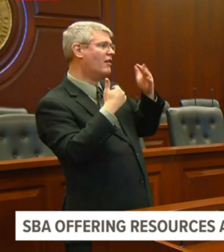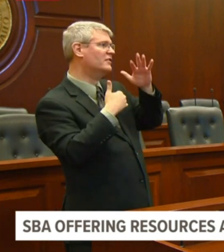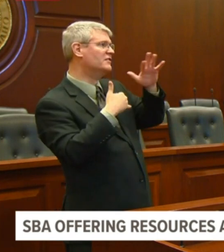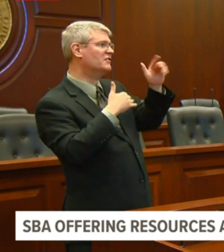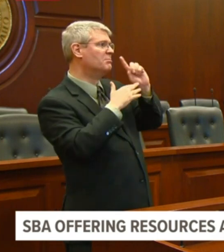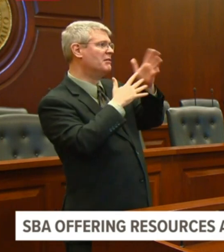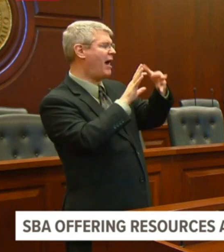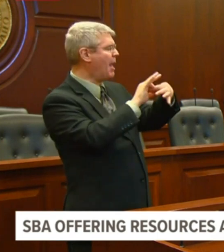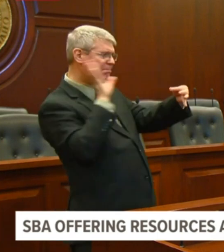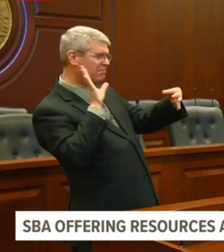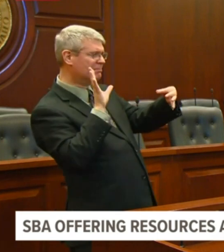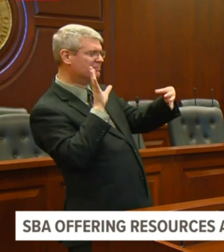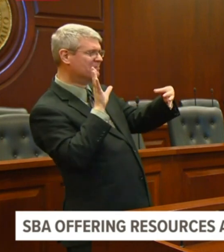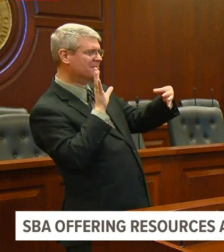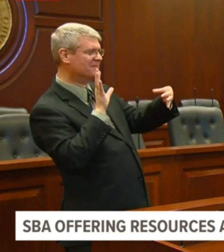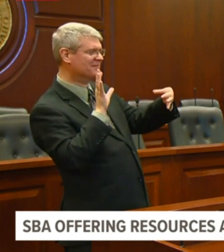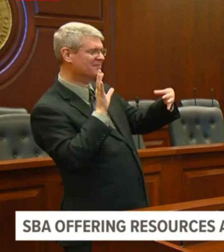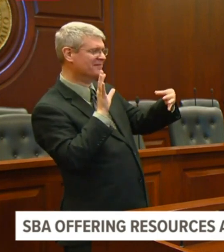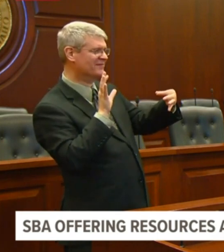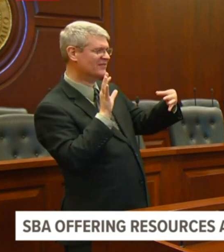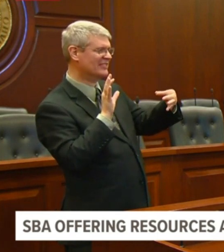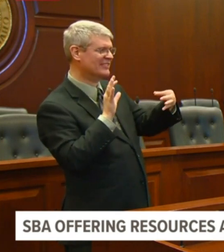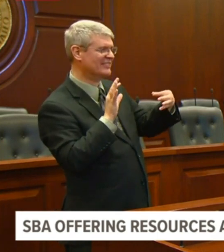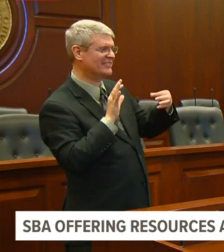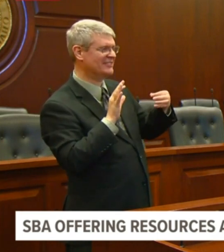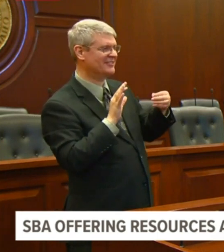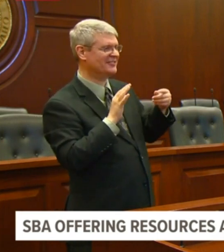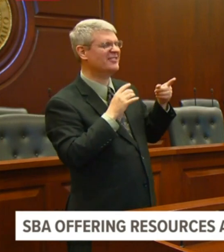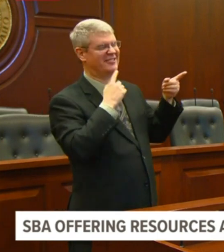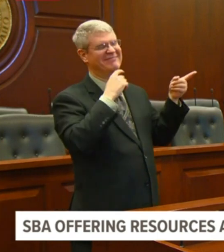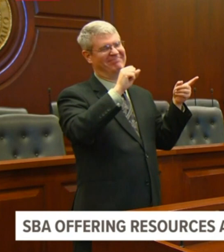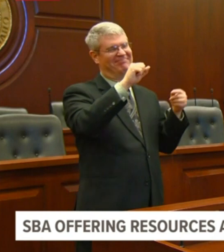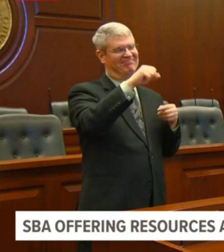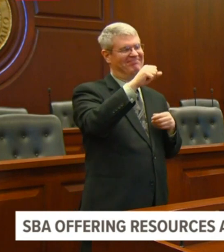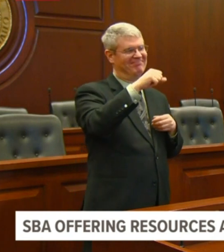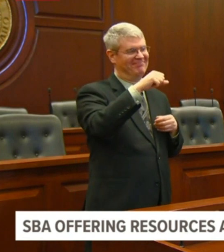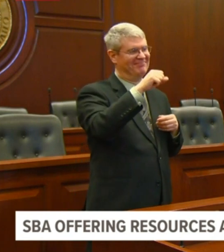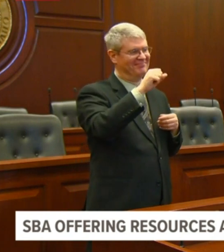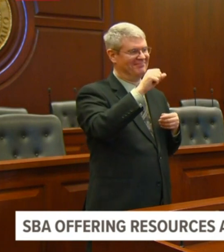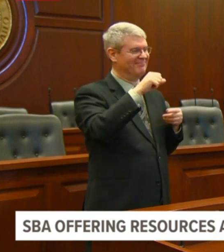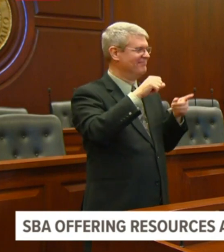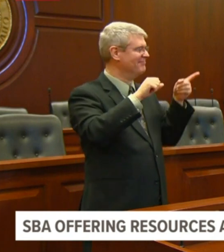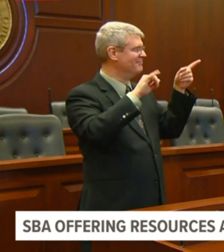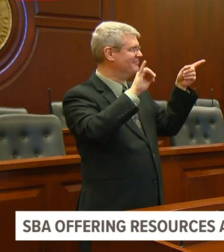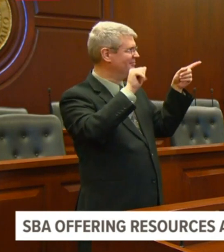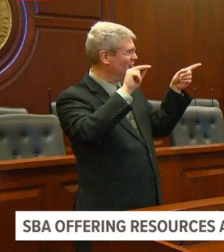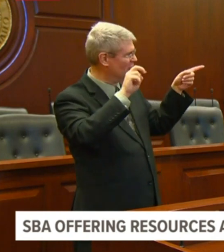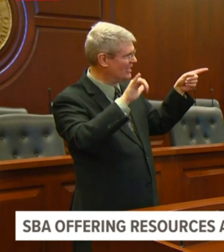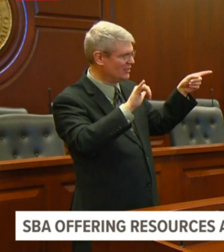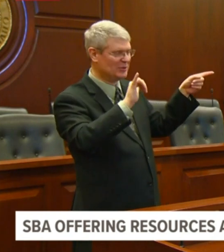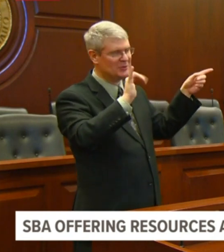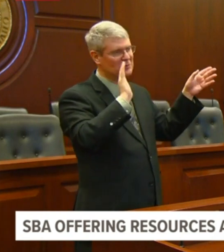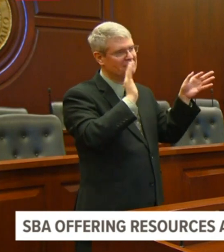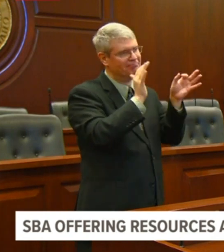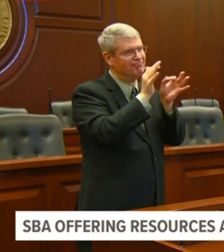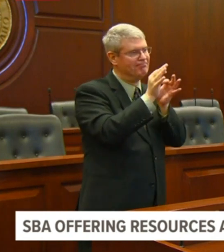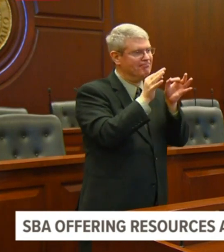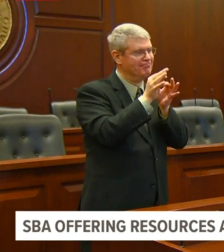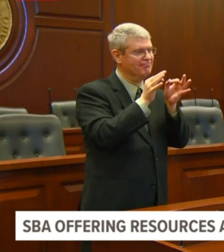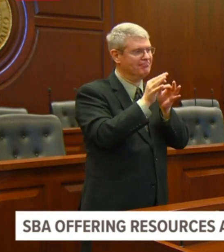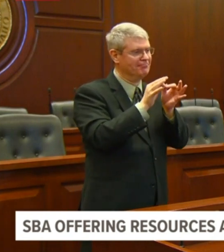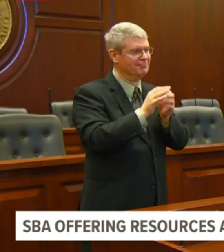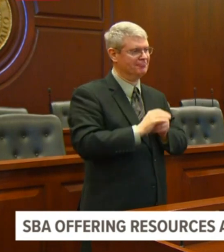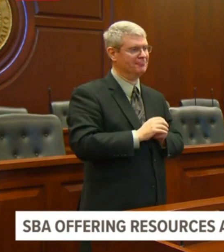can talk about that capacity. Uh, there's hardly a, a part of the social safety net,